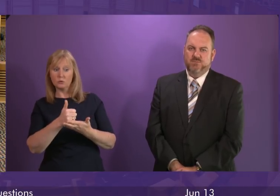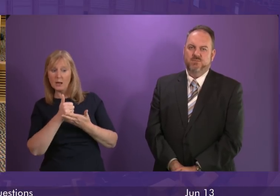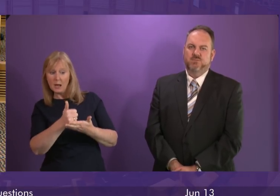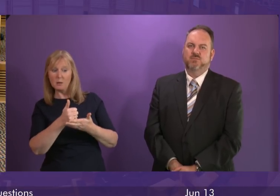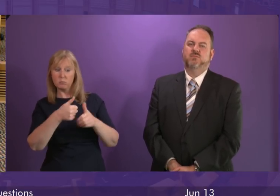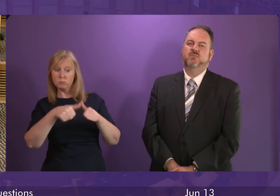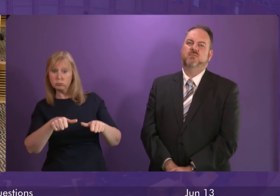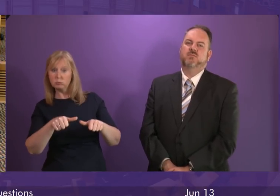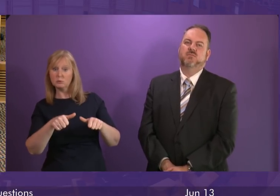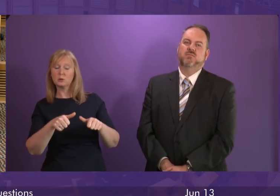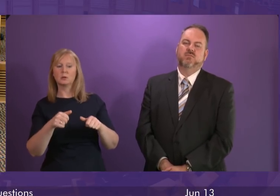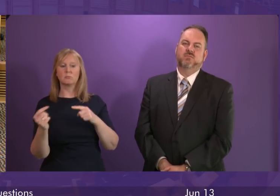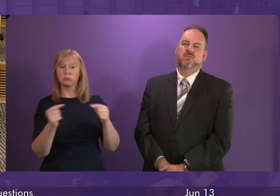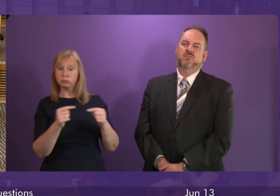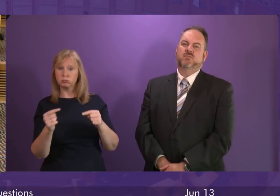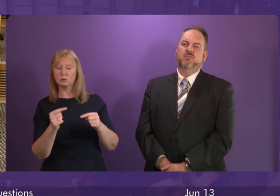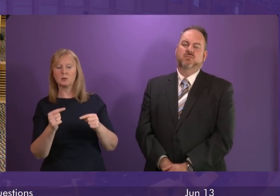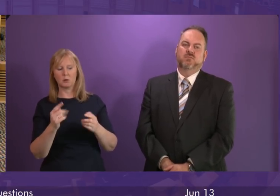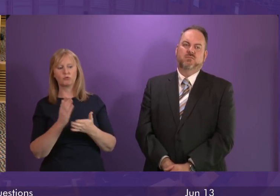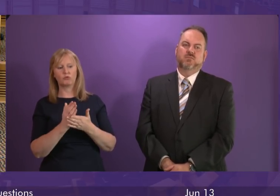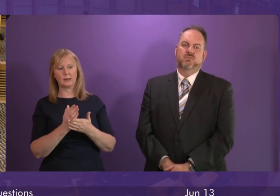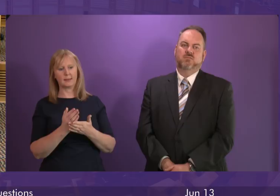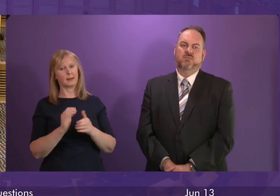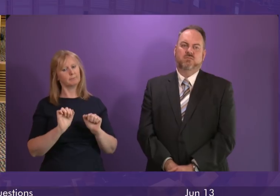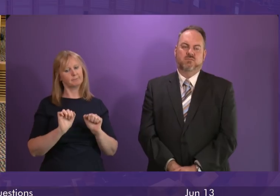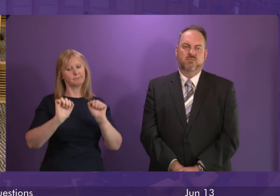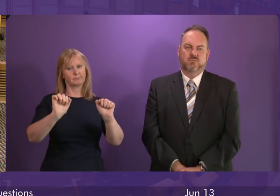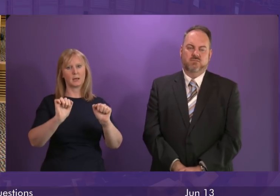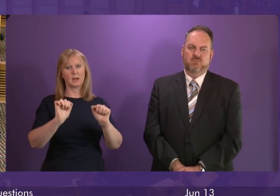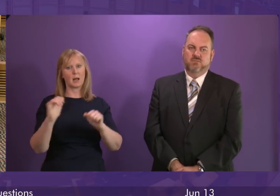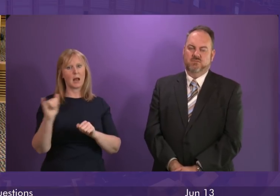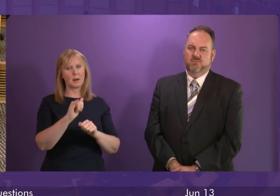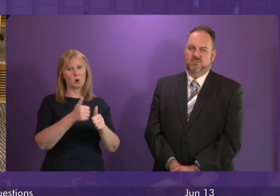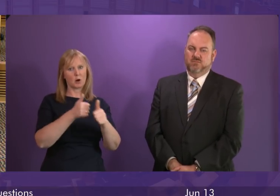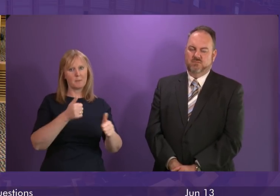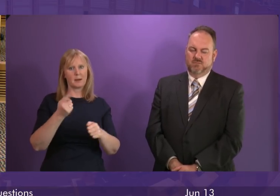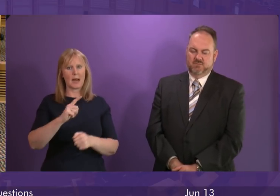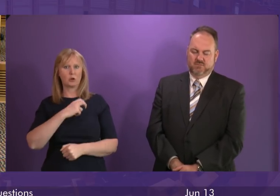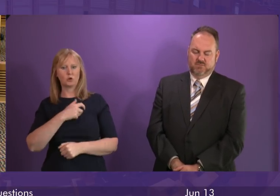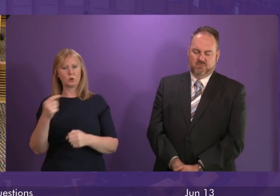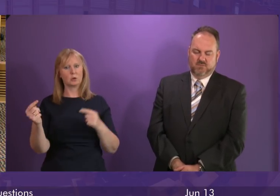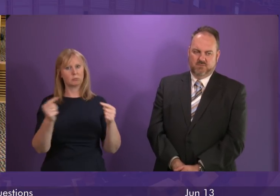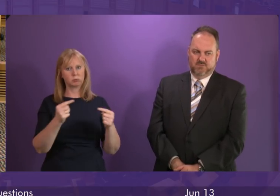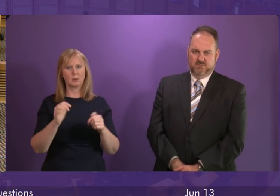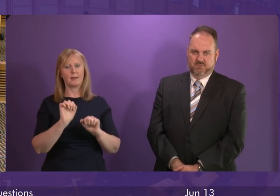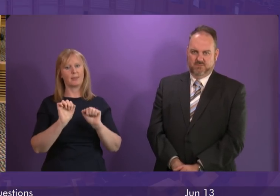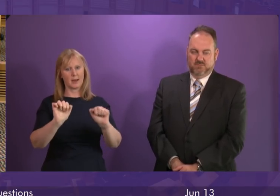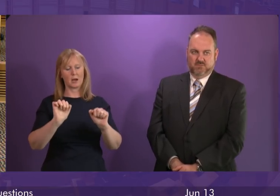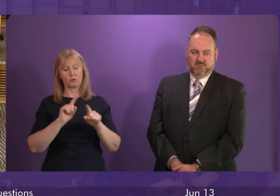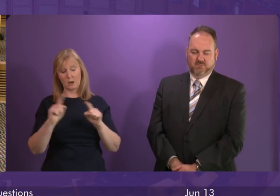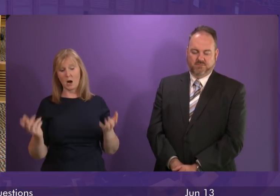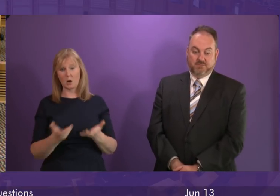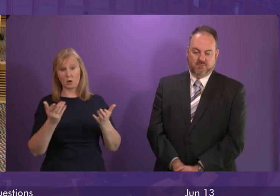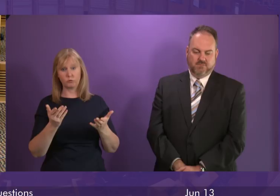resolve disputes like this but this is fundamentally an issue between the airport company and the trade unions. I would, as I did a moment ago, encourage them